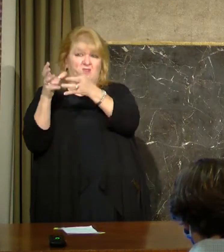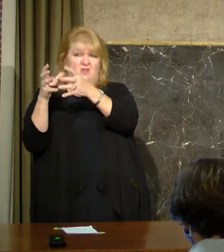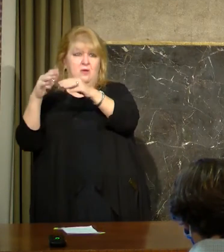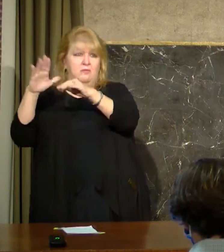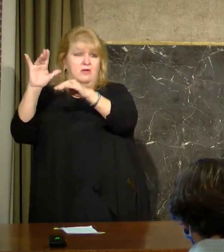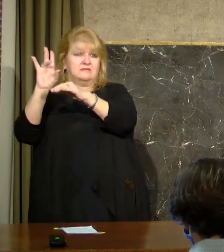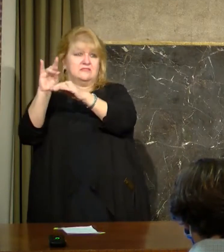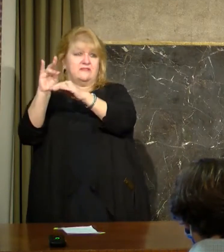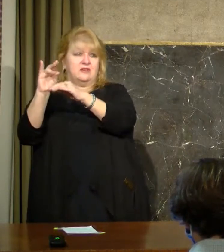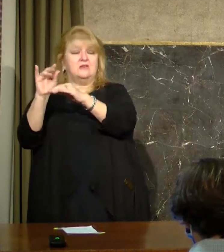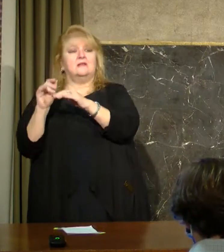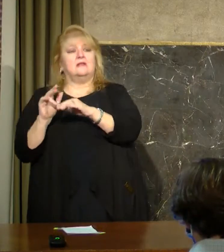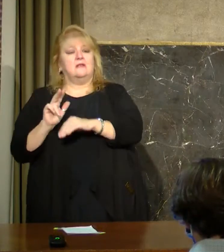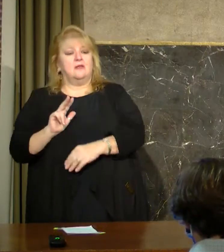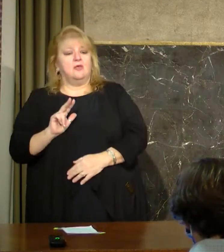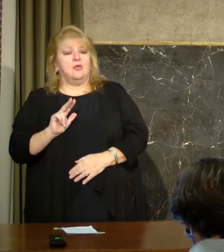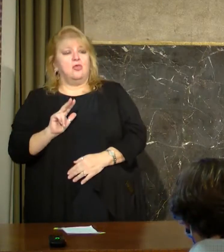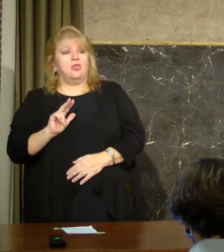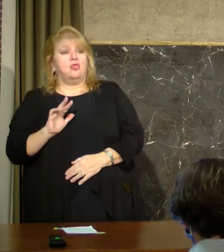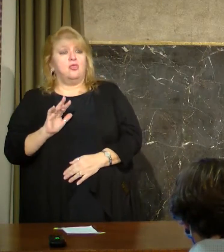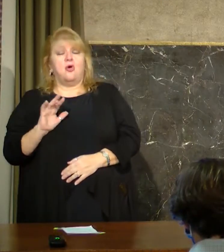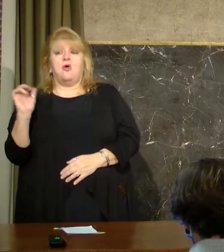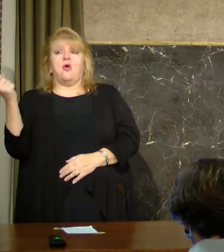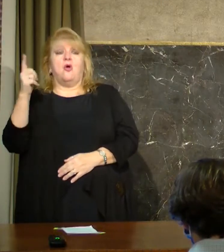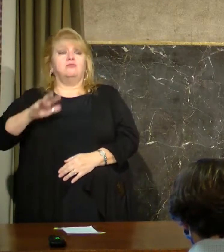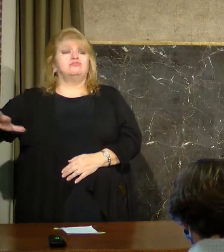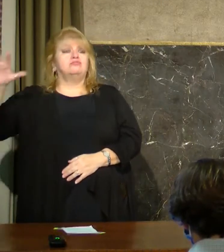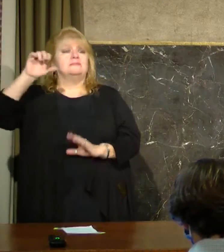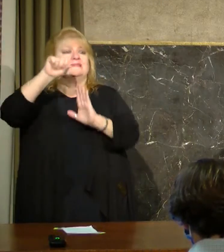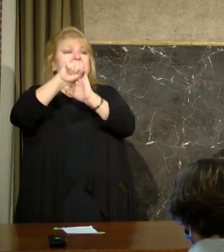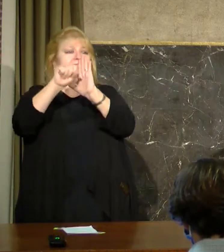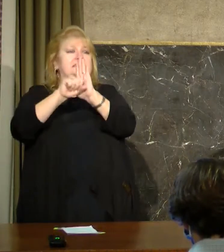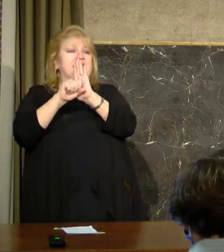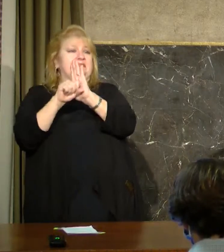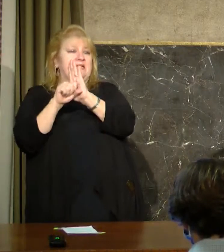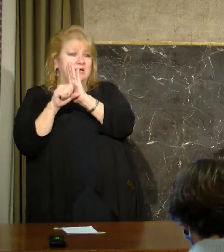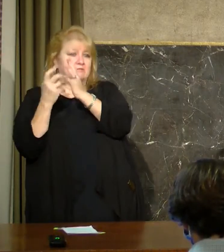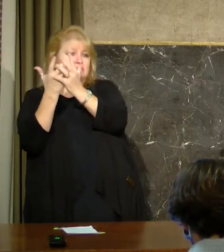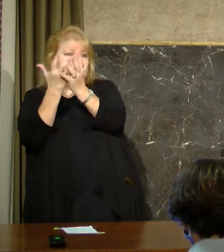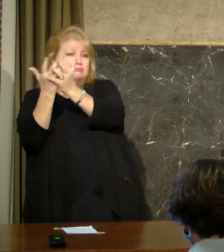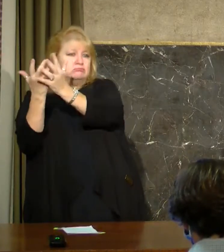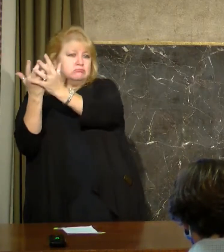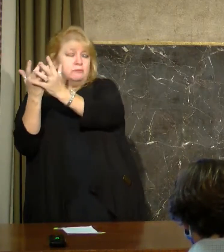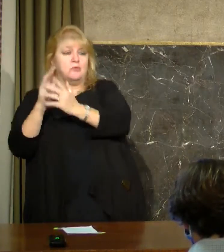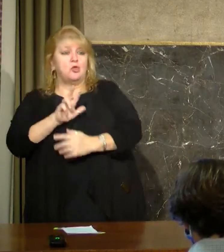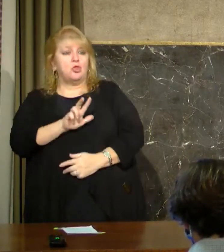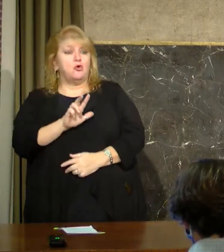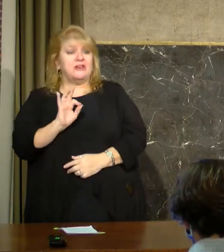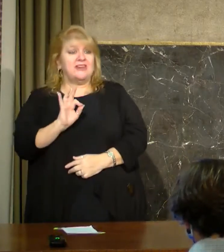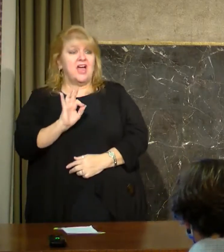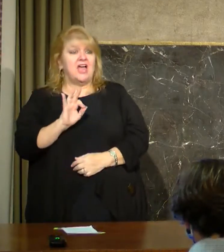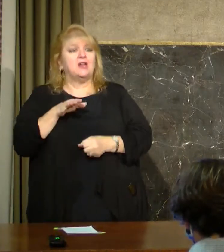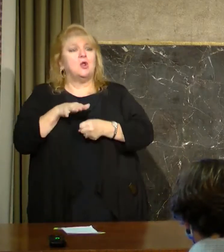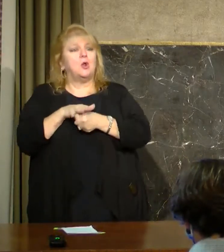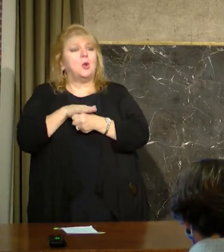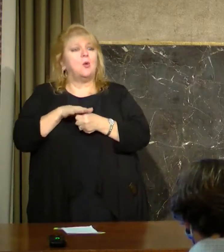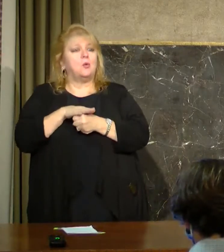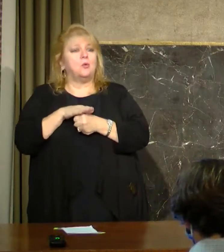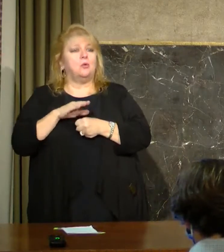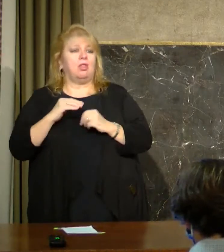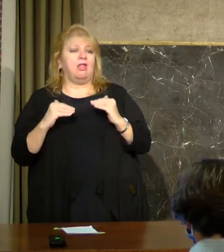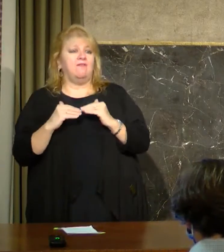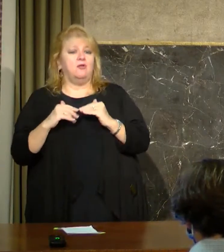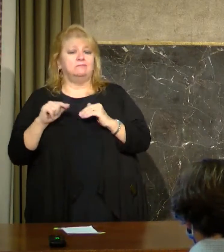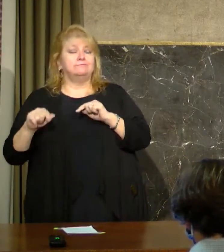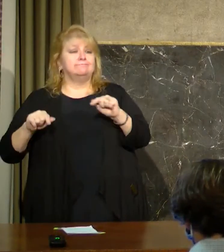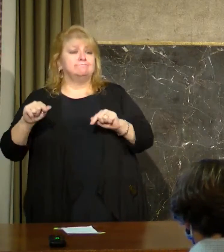All but 39 of them are housed in state institutions, state facilities. 39 are housed at the local level. We're going to